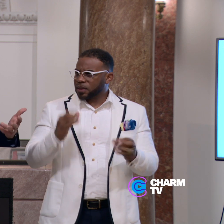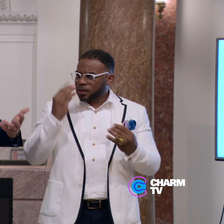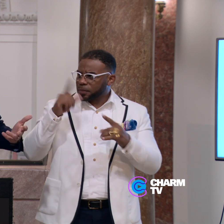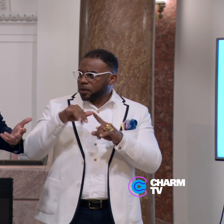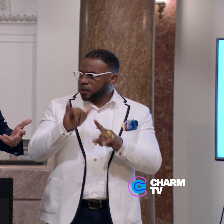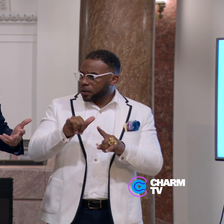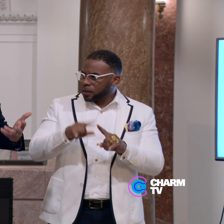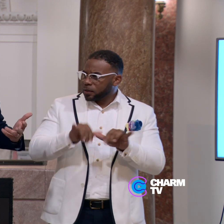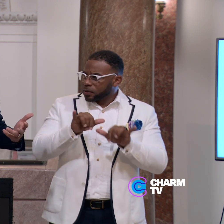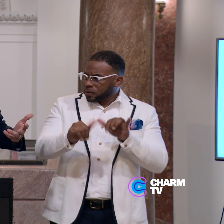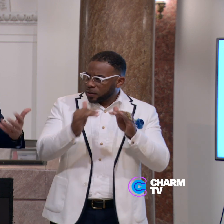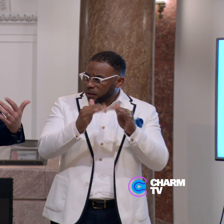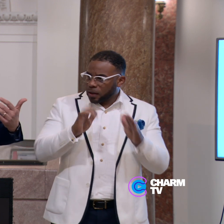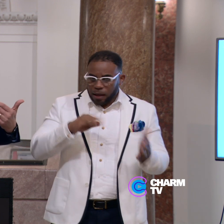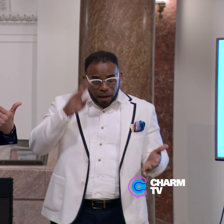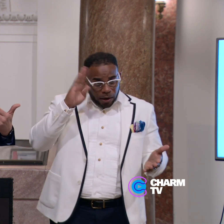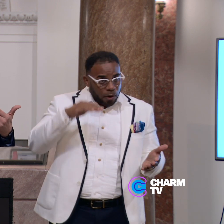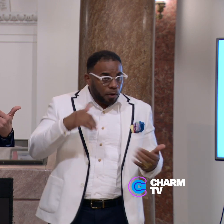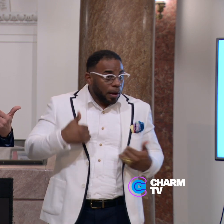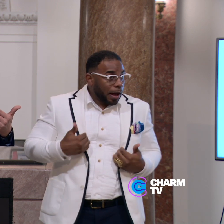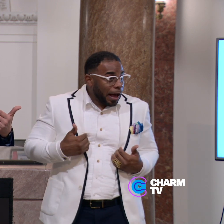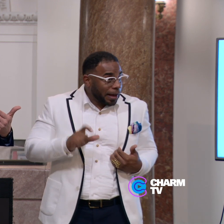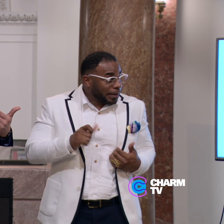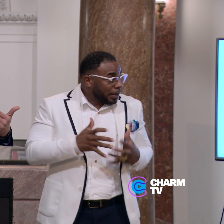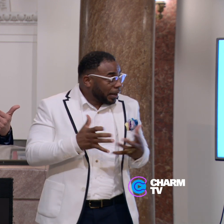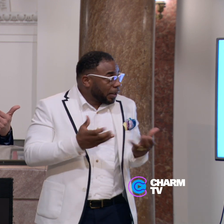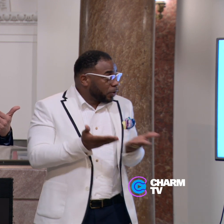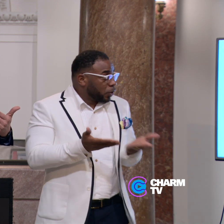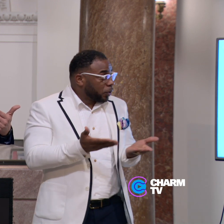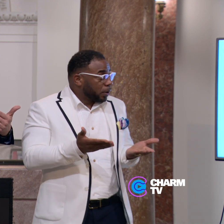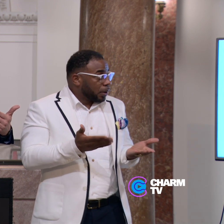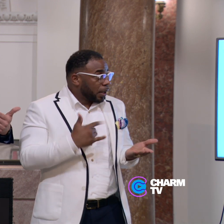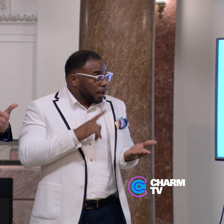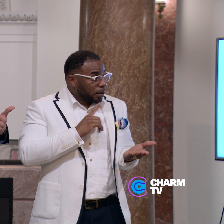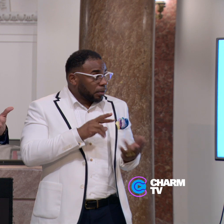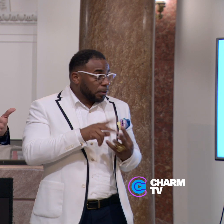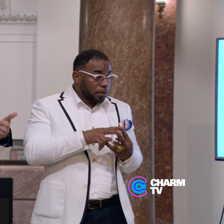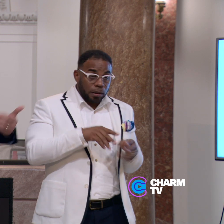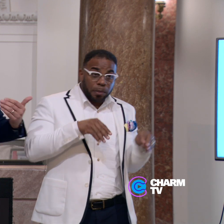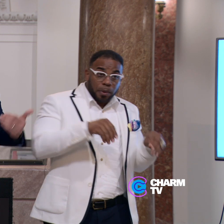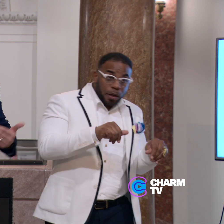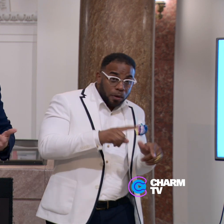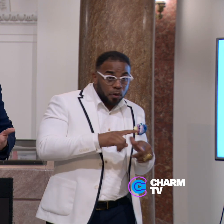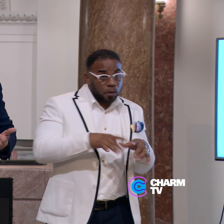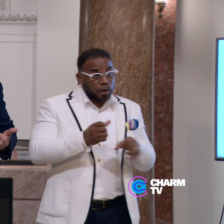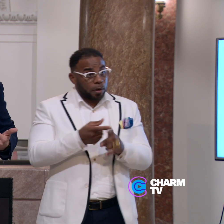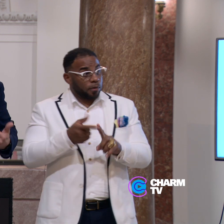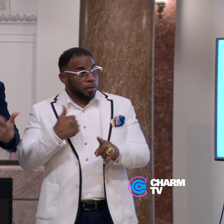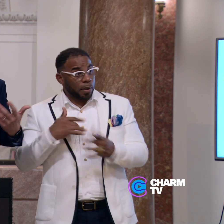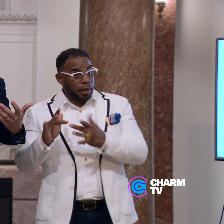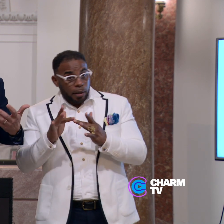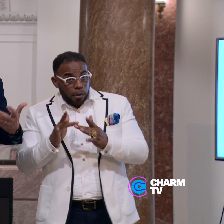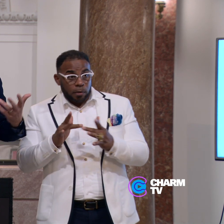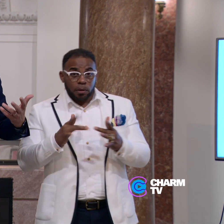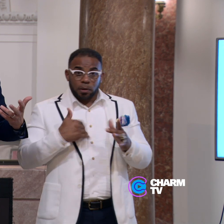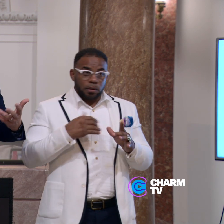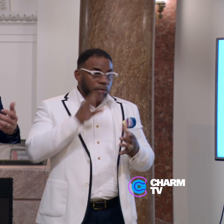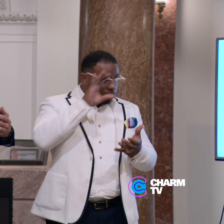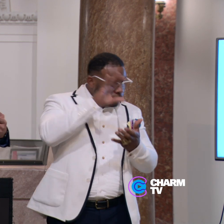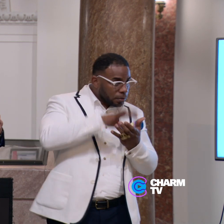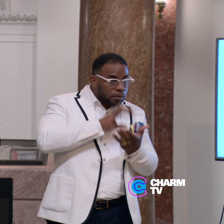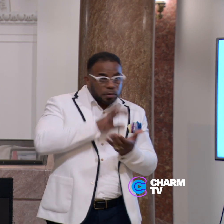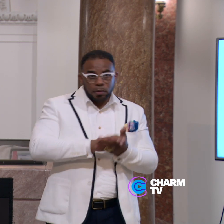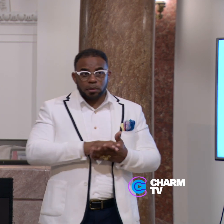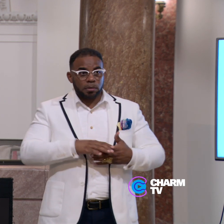think about that. To stay housed, I know I need a lot of services and I can either pay for them or get them from my network, my spouse, my